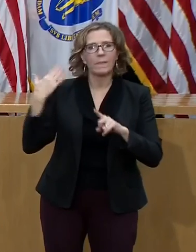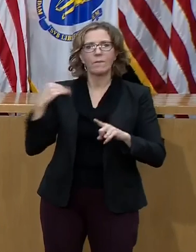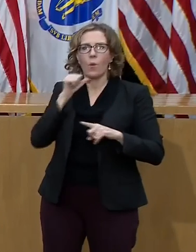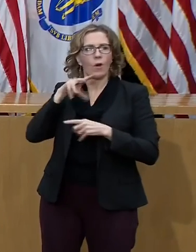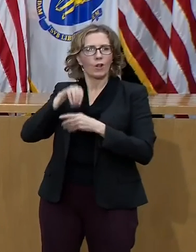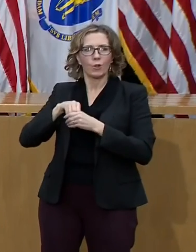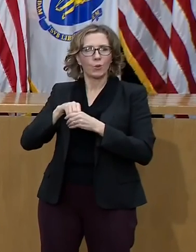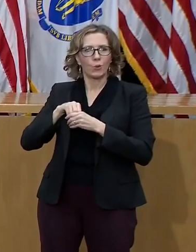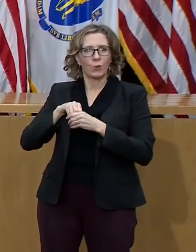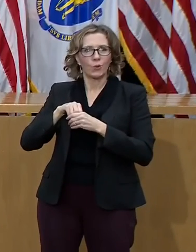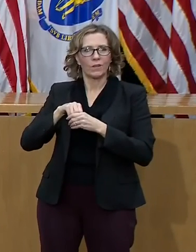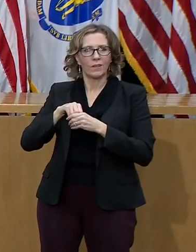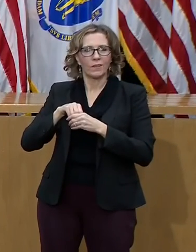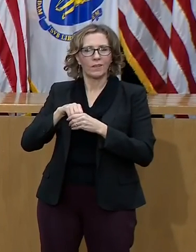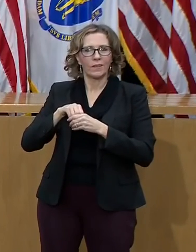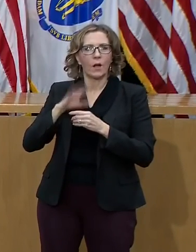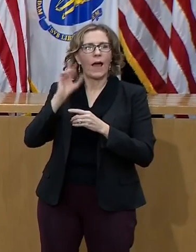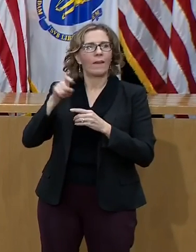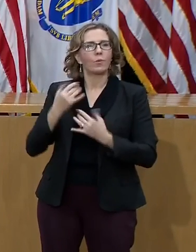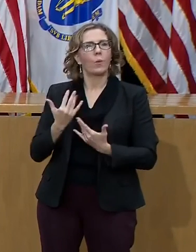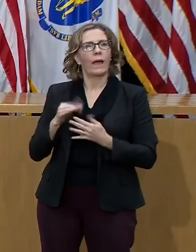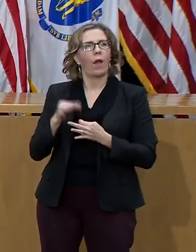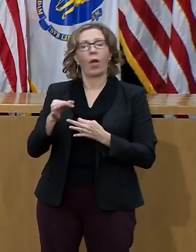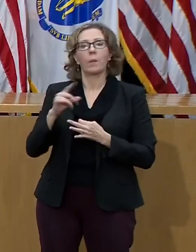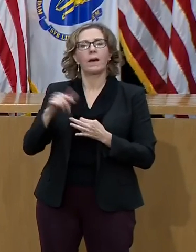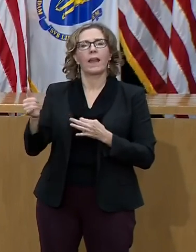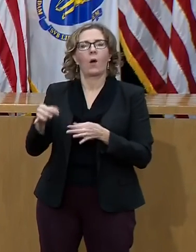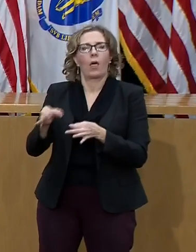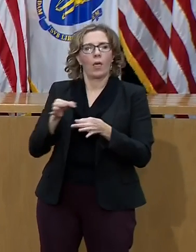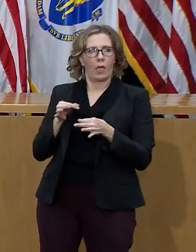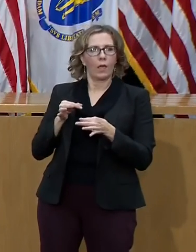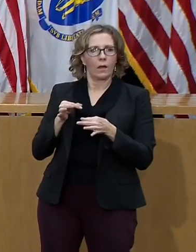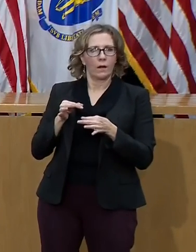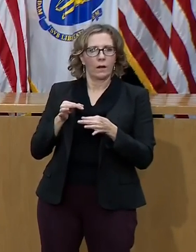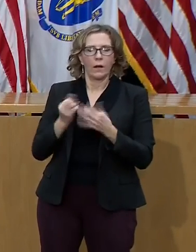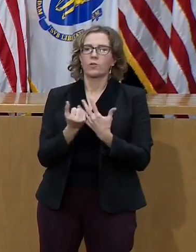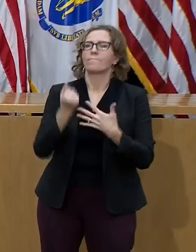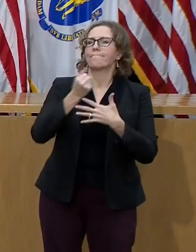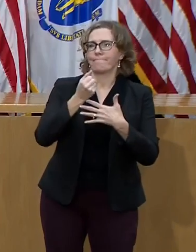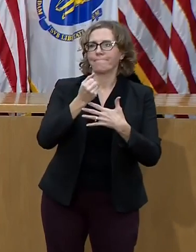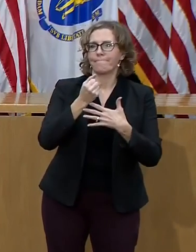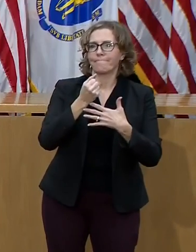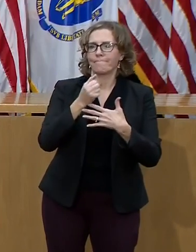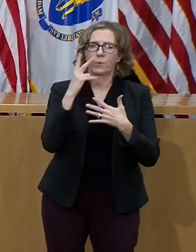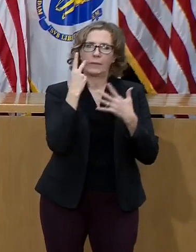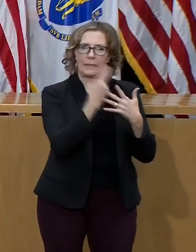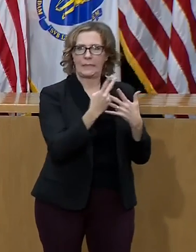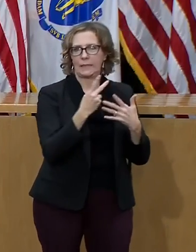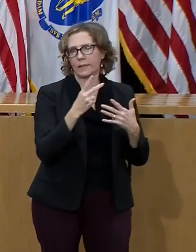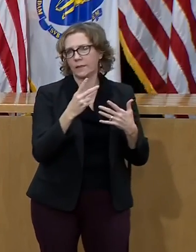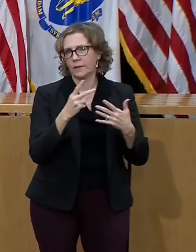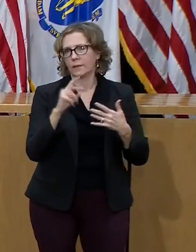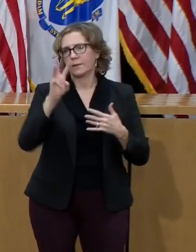based on their comorbidity status. These changes, as I said, will be reflected on mass.gov code vaccine today.